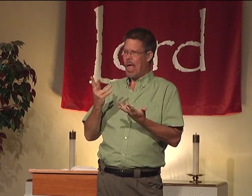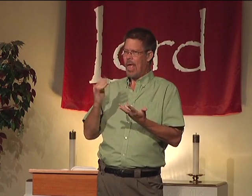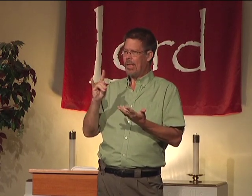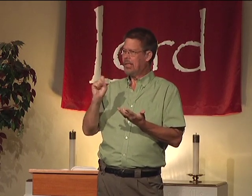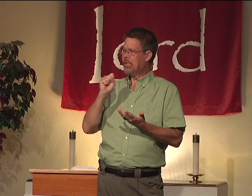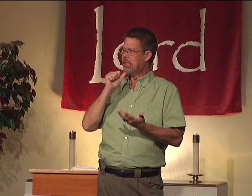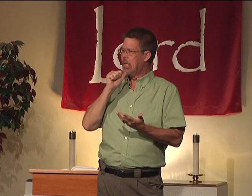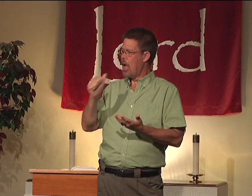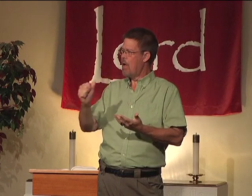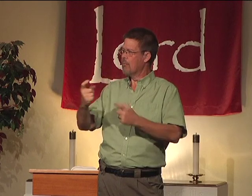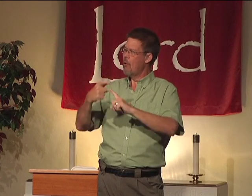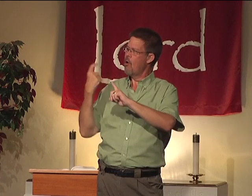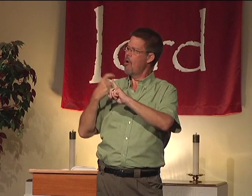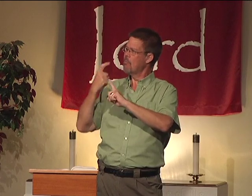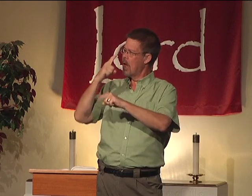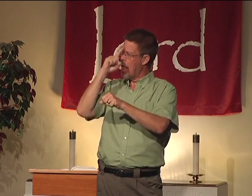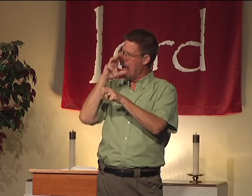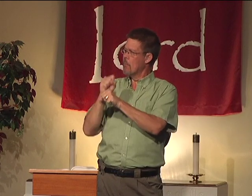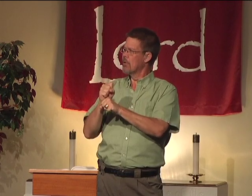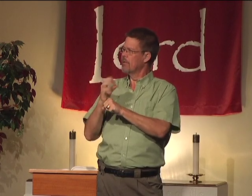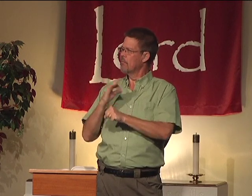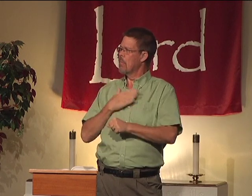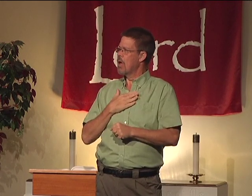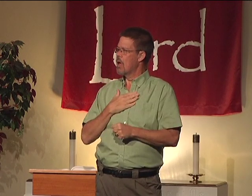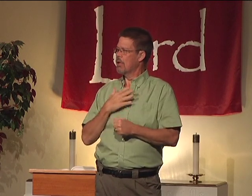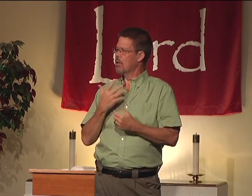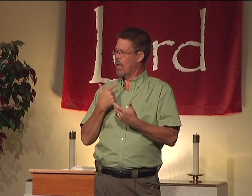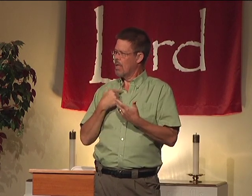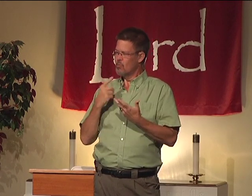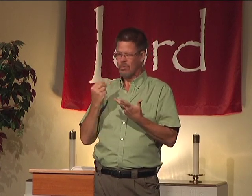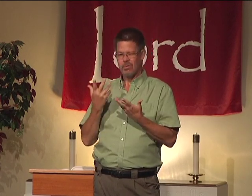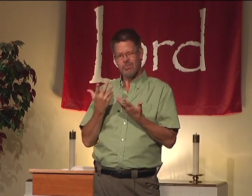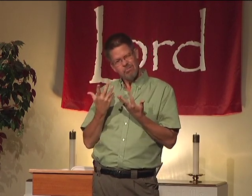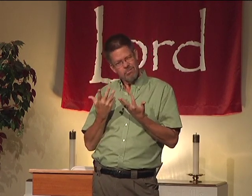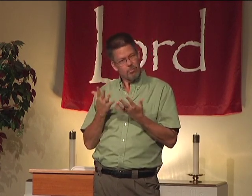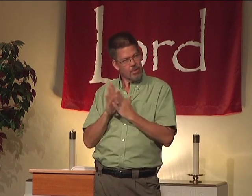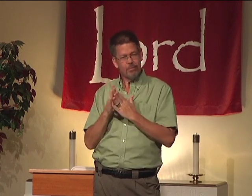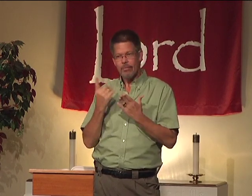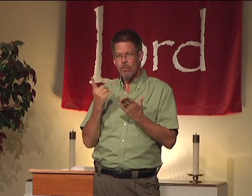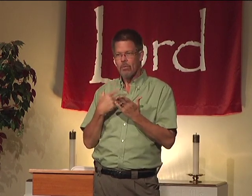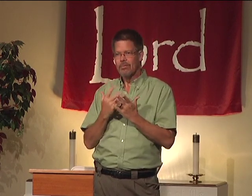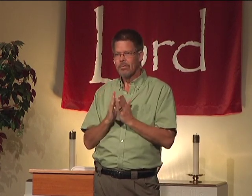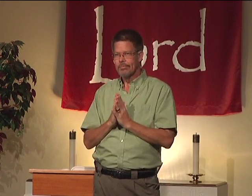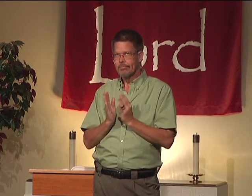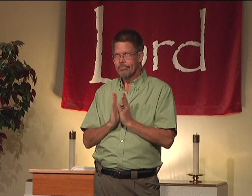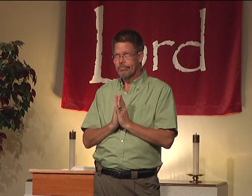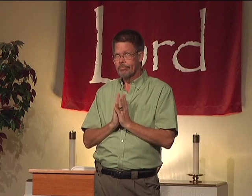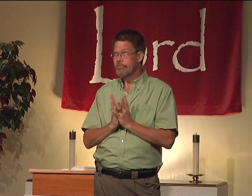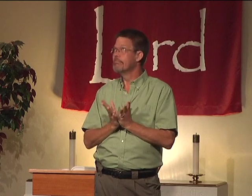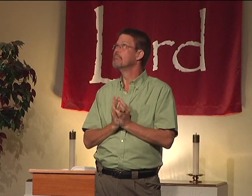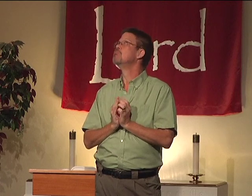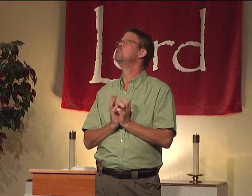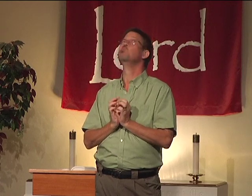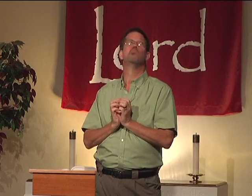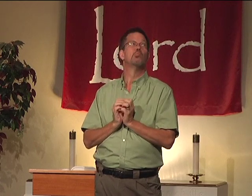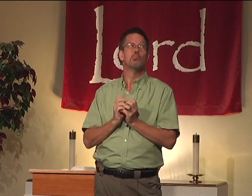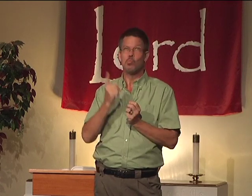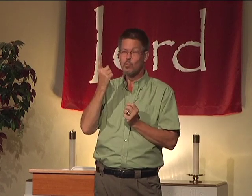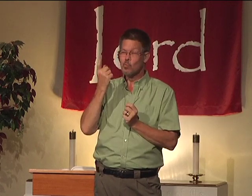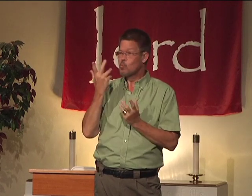And it just means that it's not automatic. It's not an automatic habit of mine. So, you know, I start my